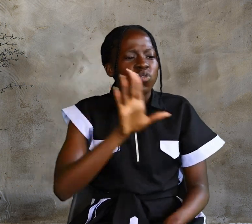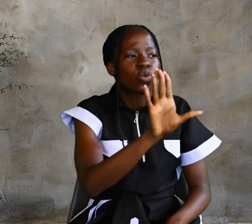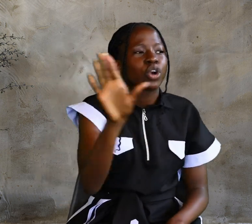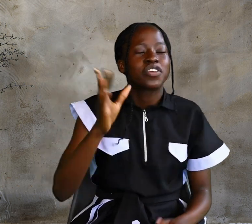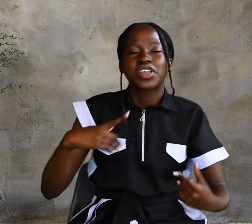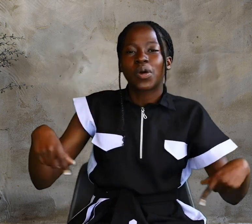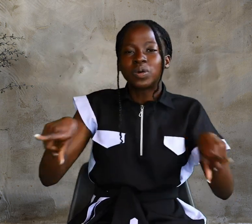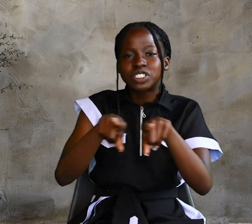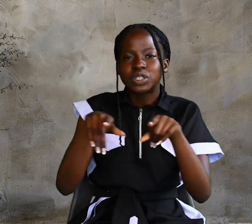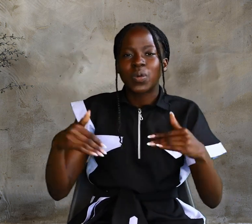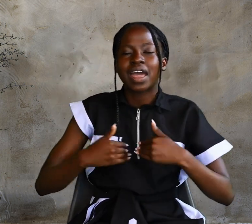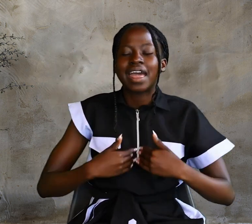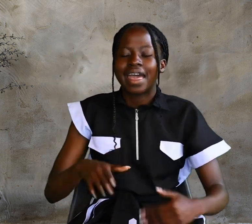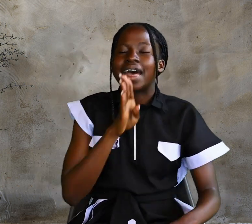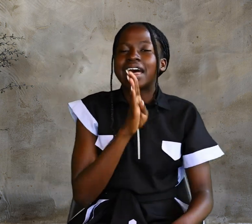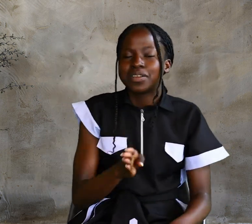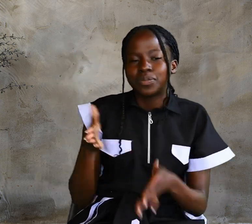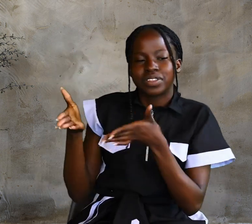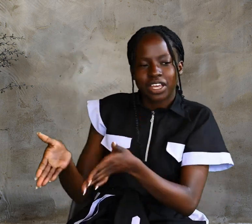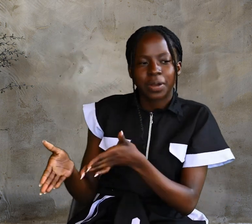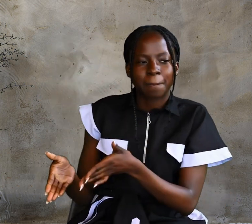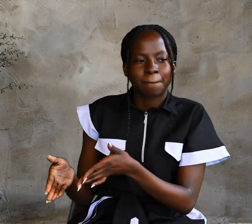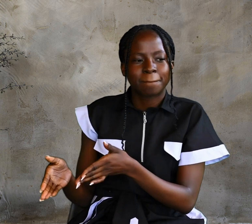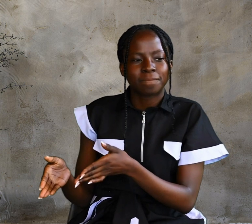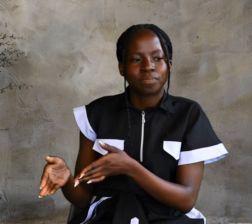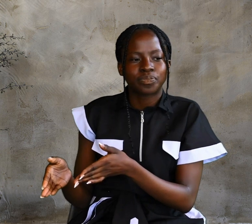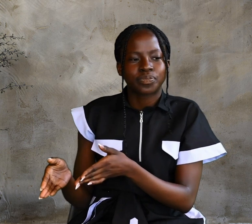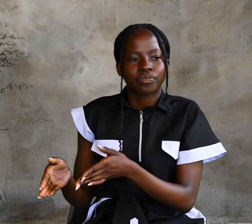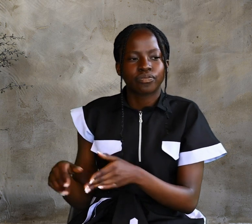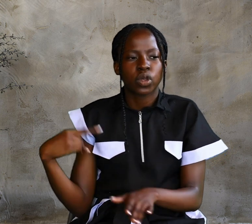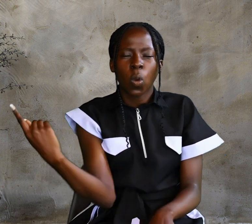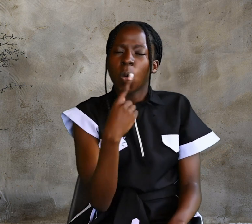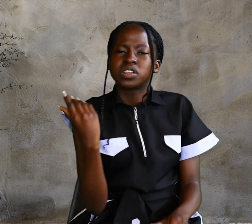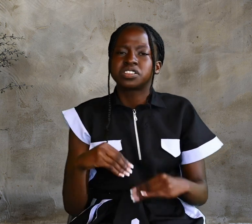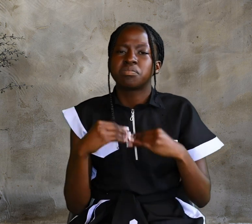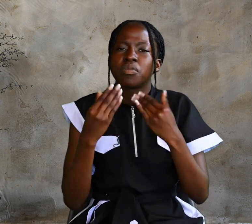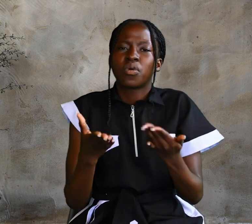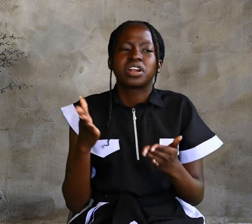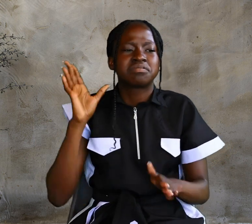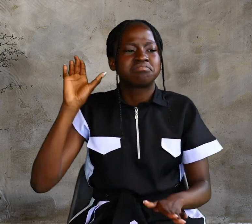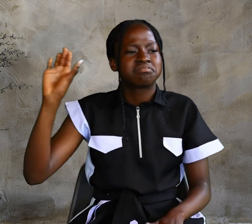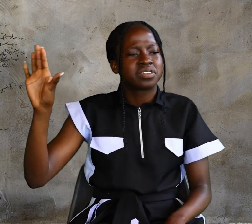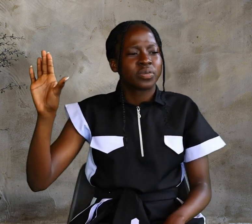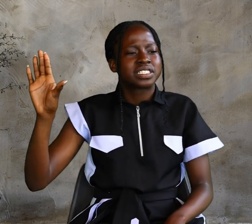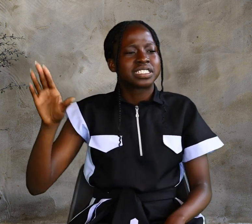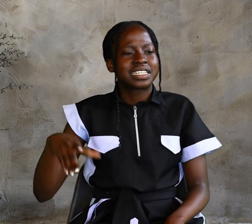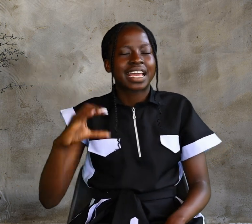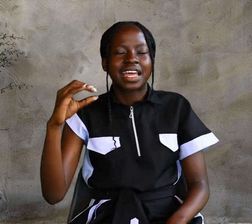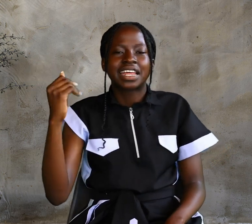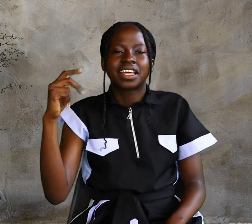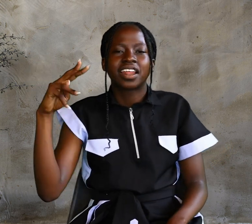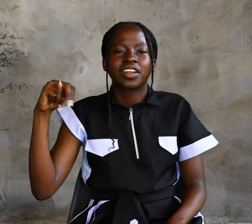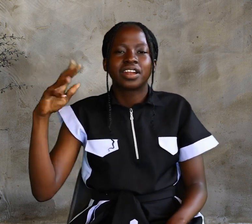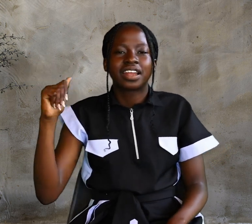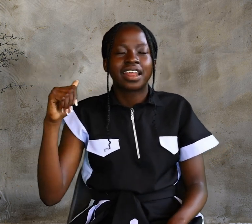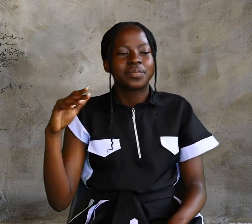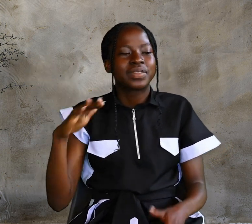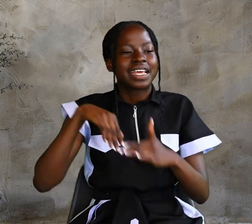For they also had been there. Once more he visited Cana in